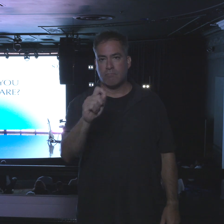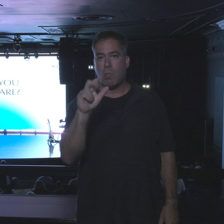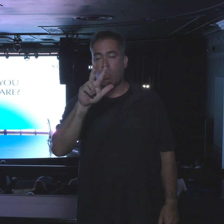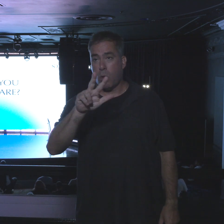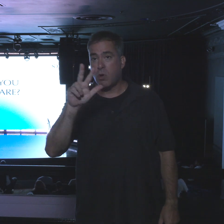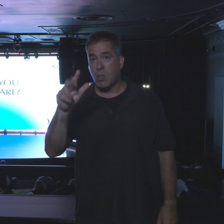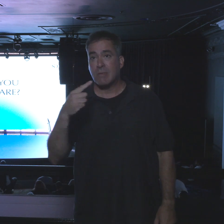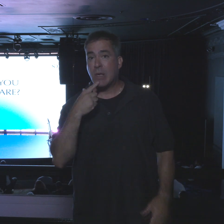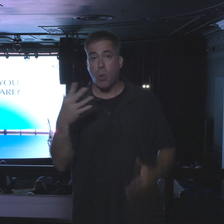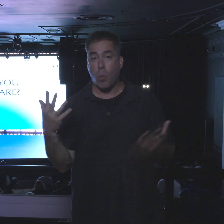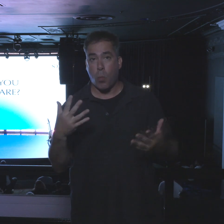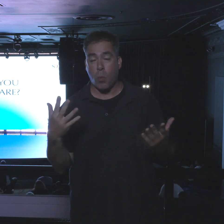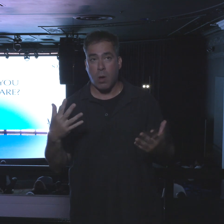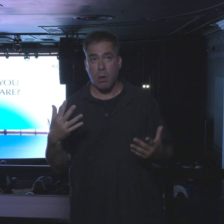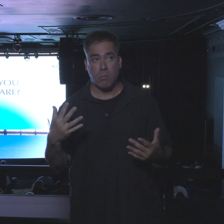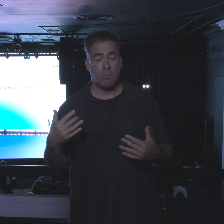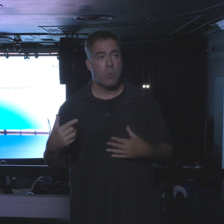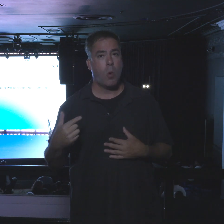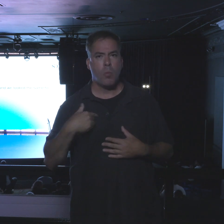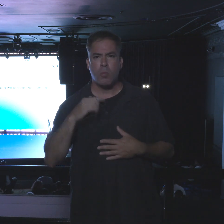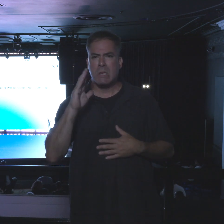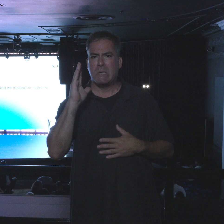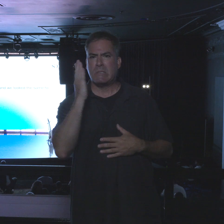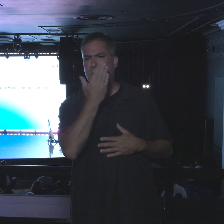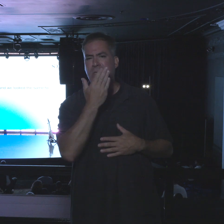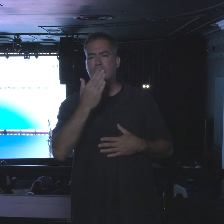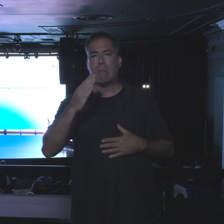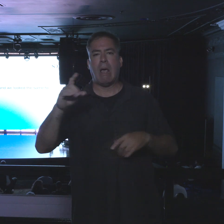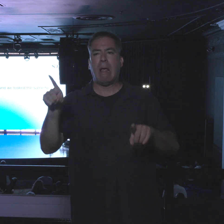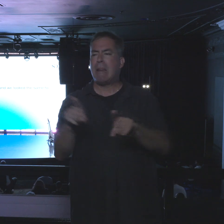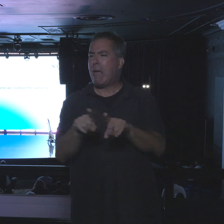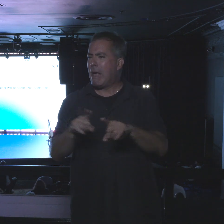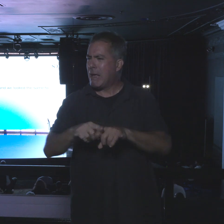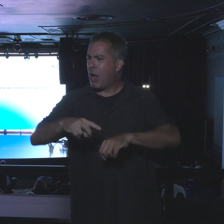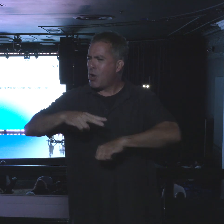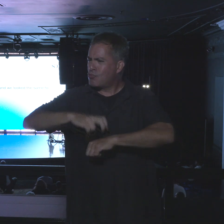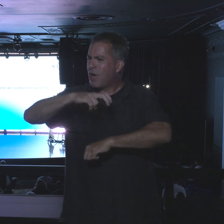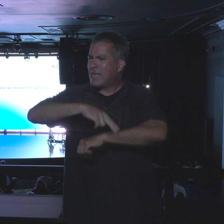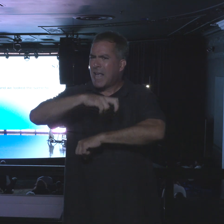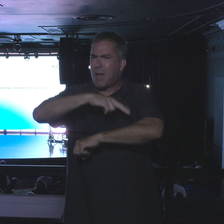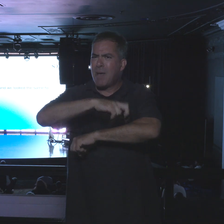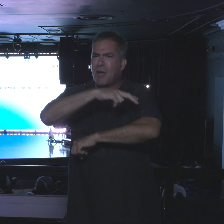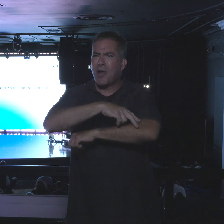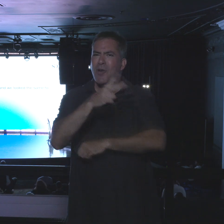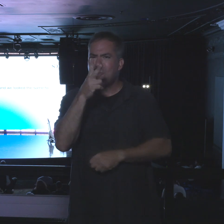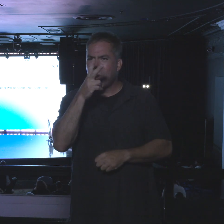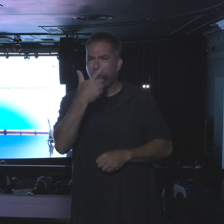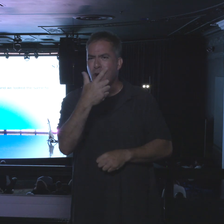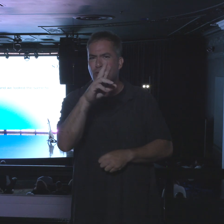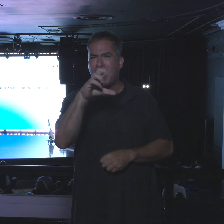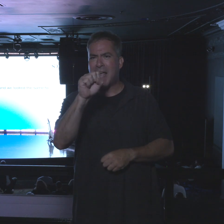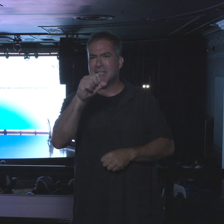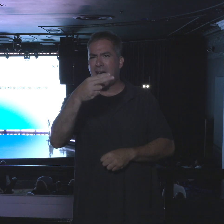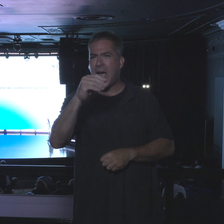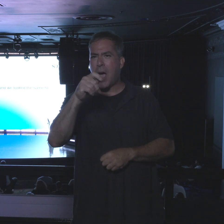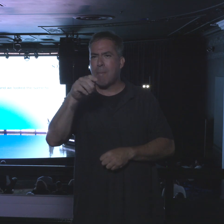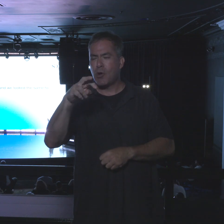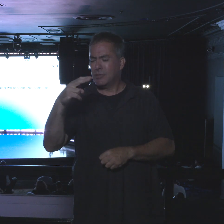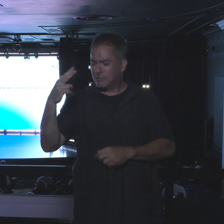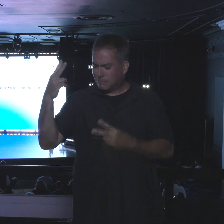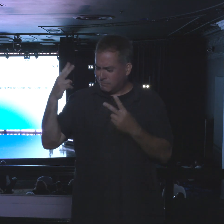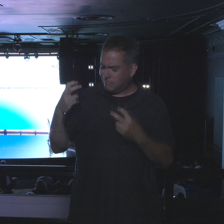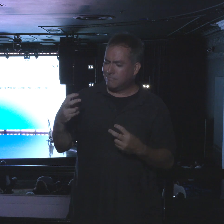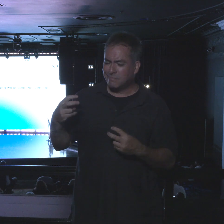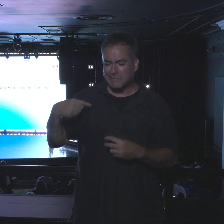says, seemed like grasshoppers in our own eyes and we